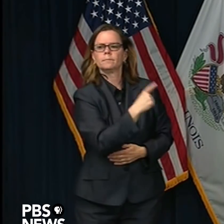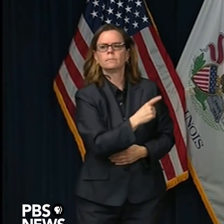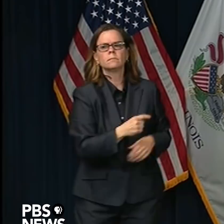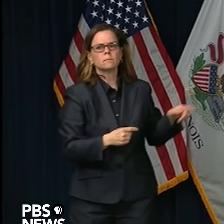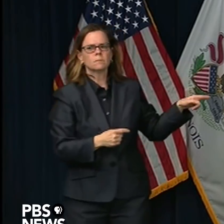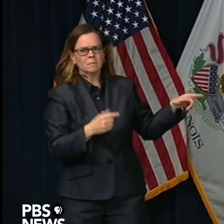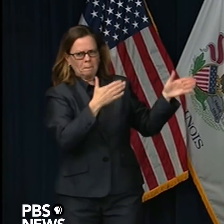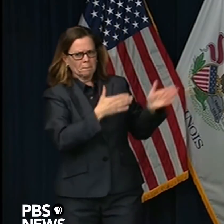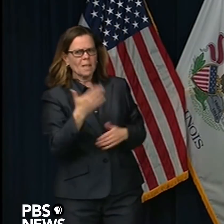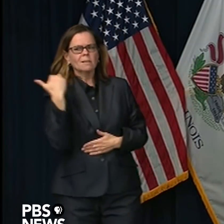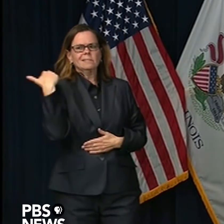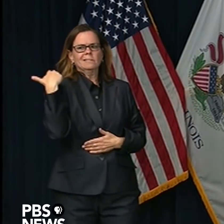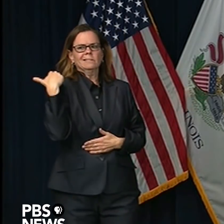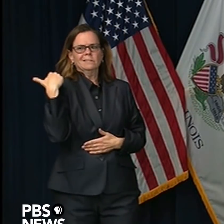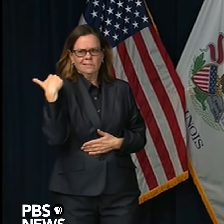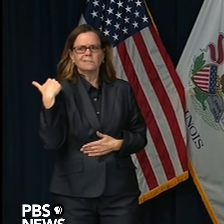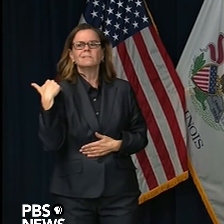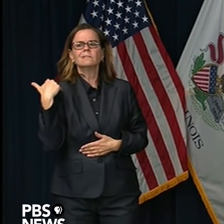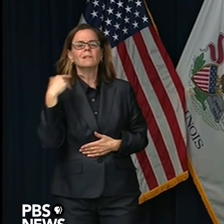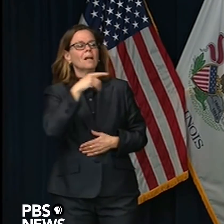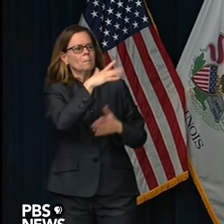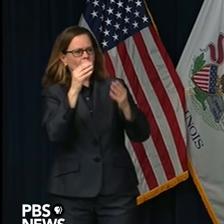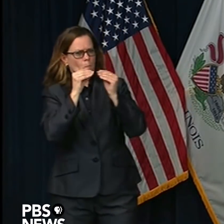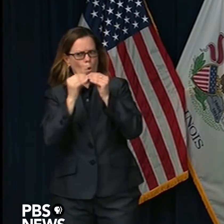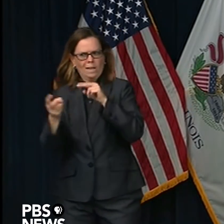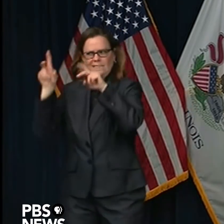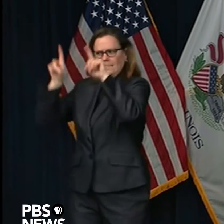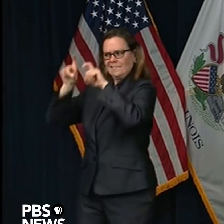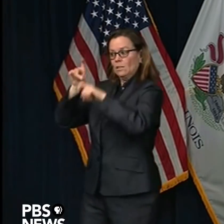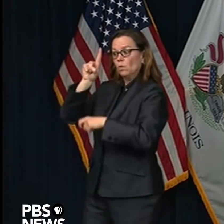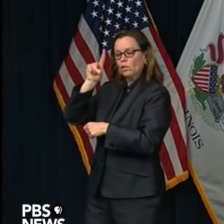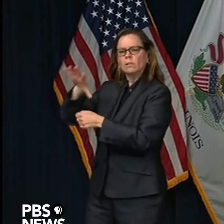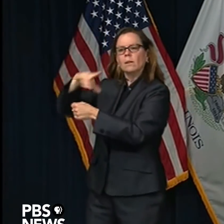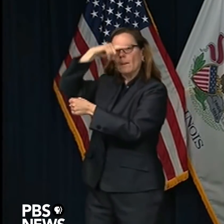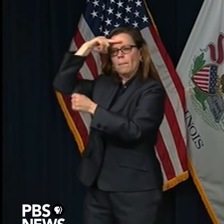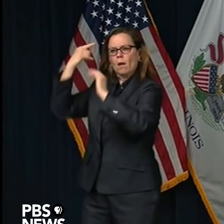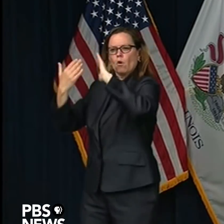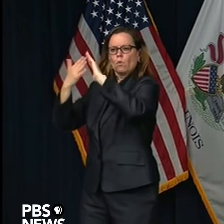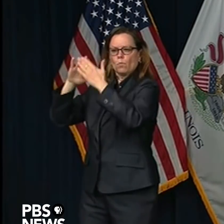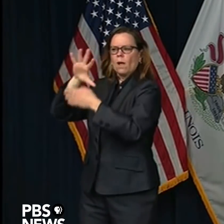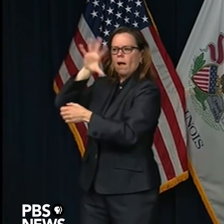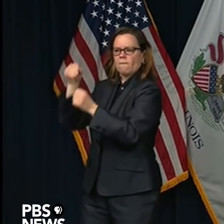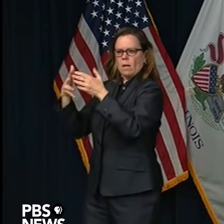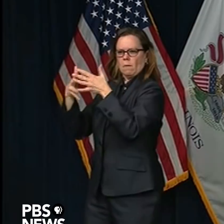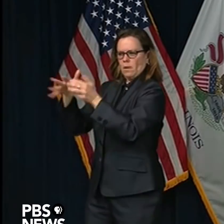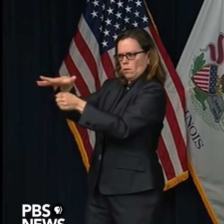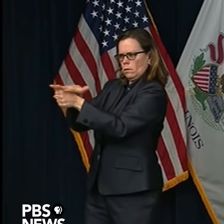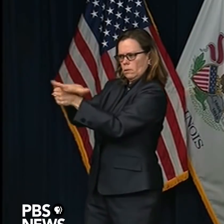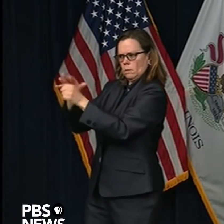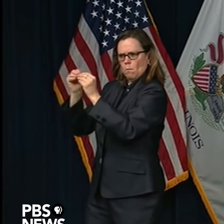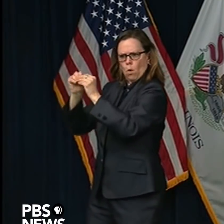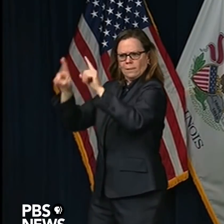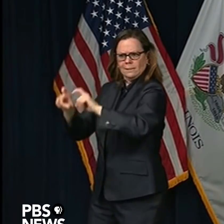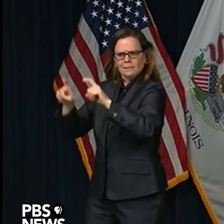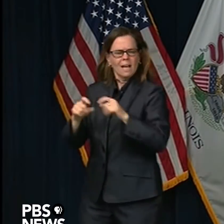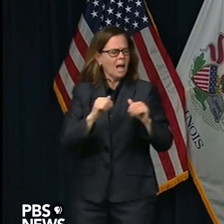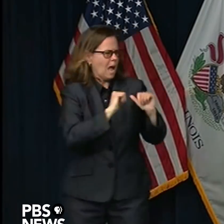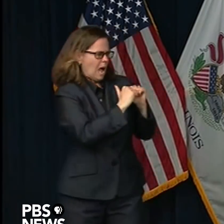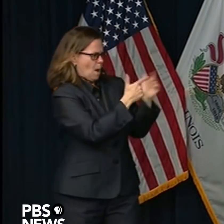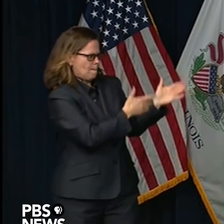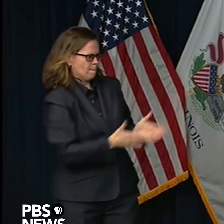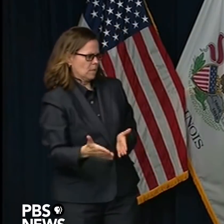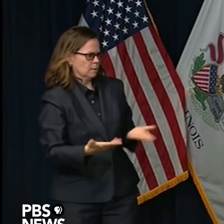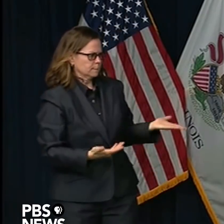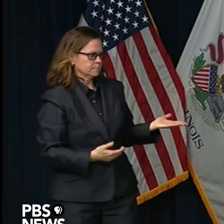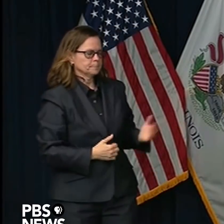in Chicago to get more testing in the African-American community? We're doing that very same thing. In fact, I was just